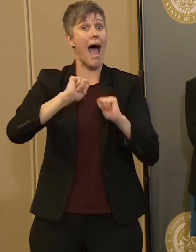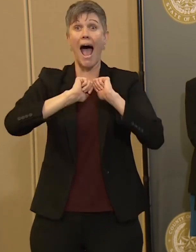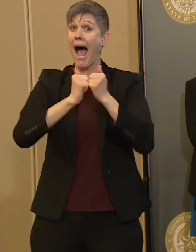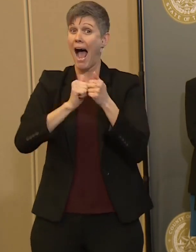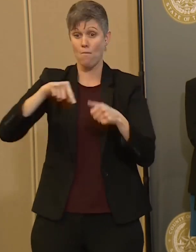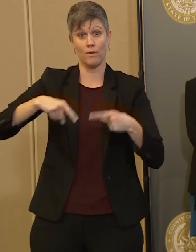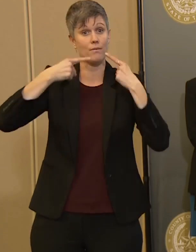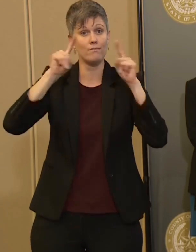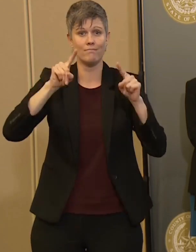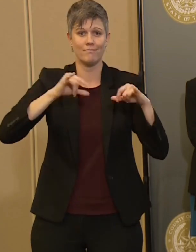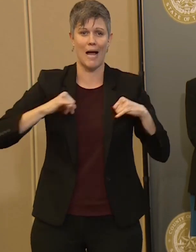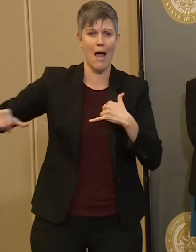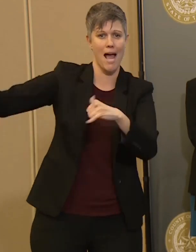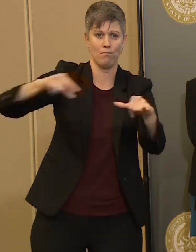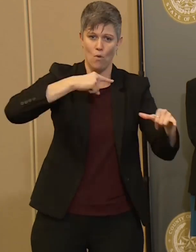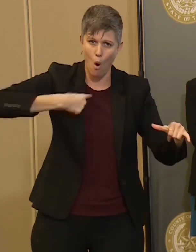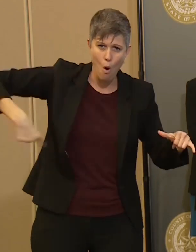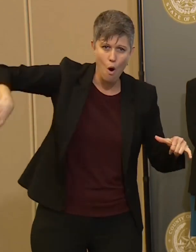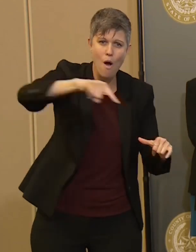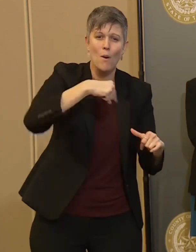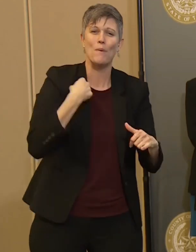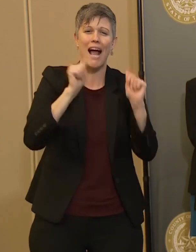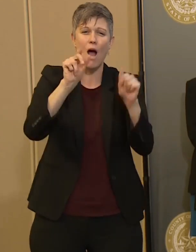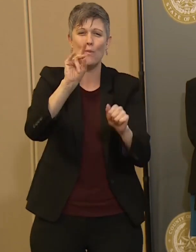We can do this. Thank you.